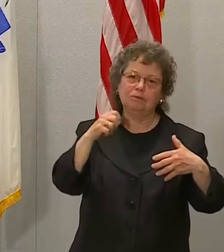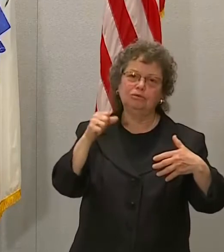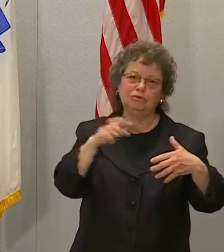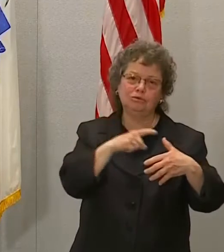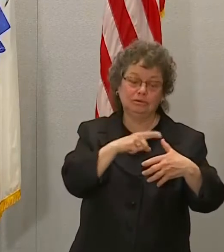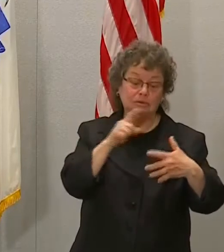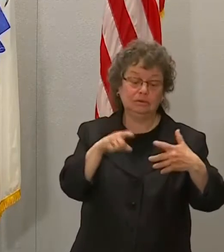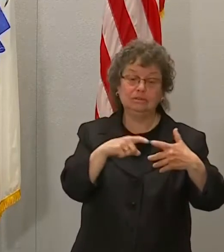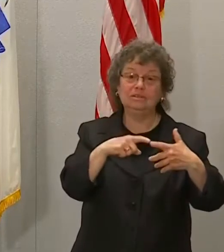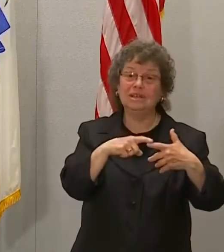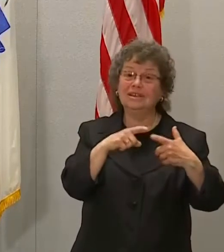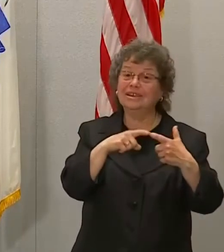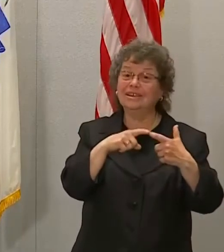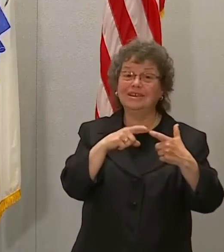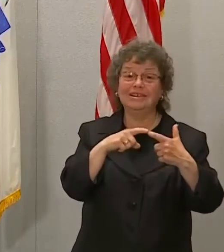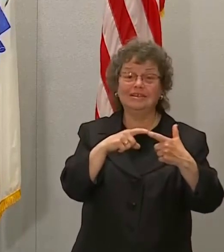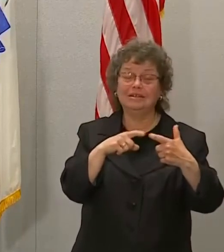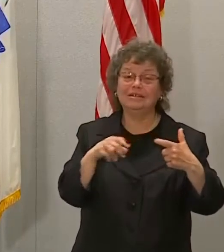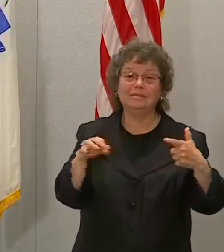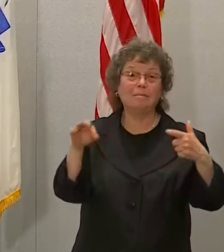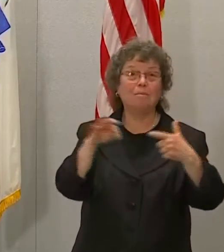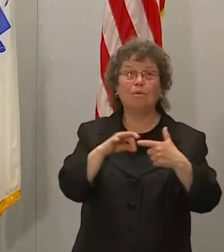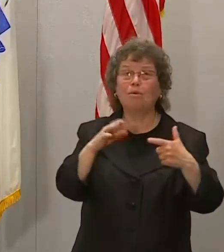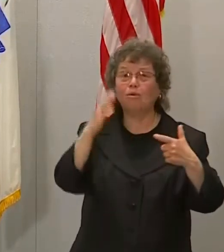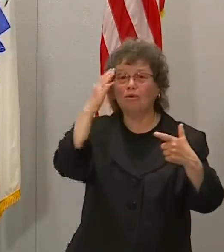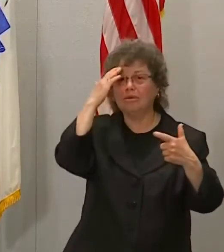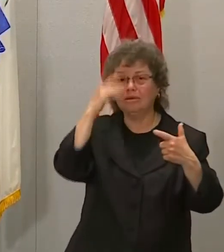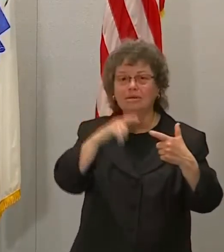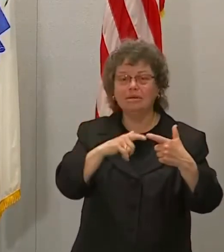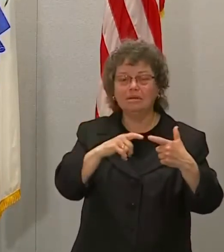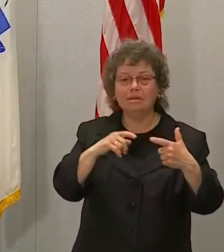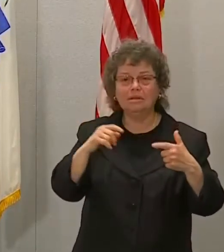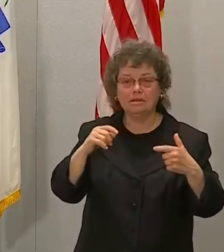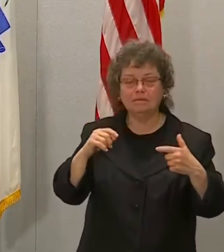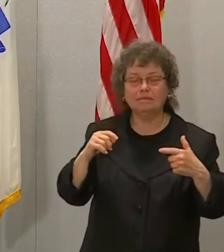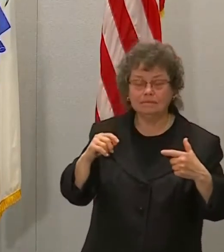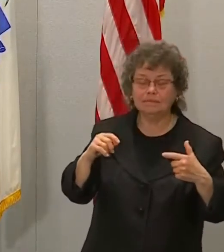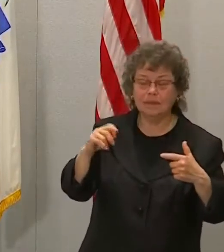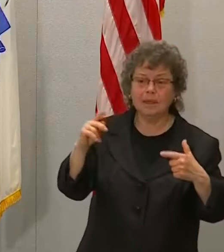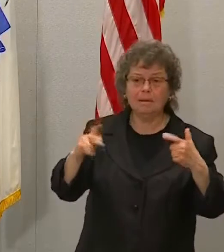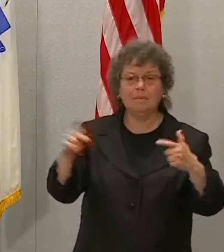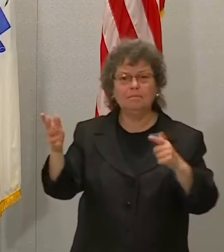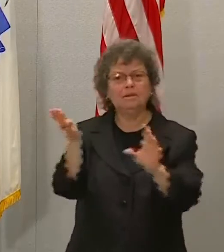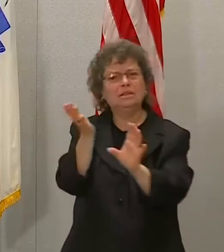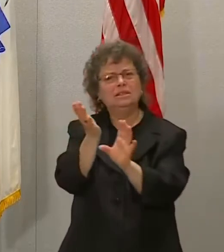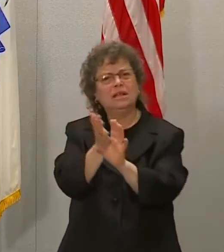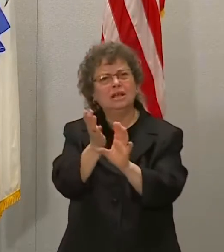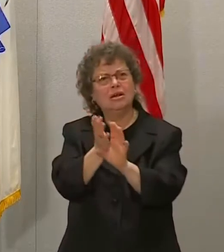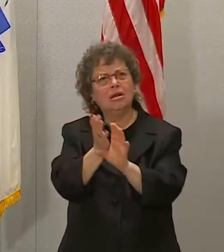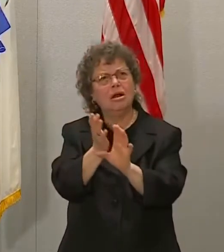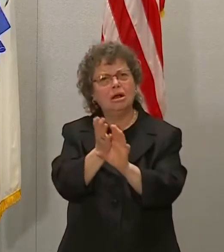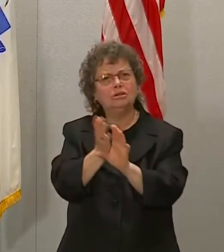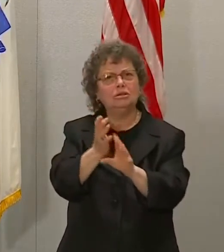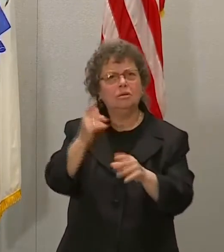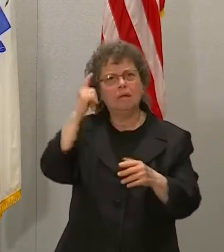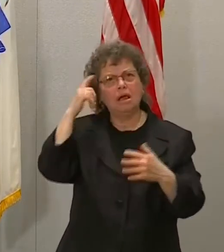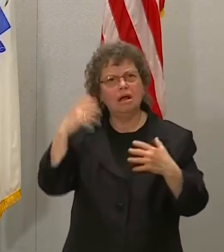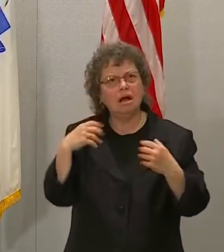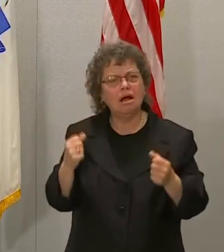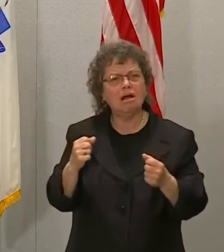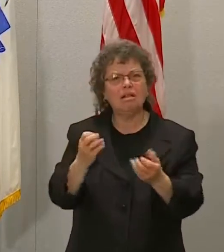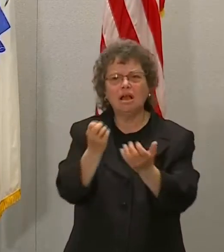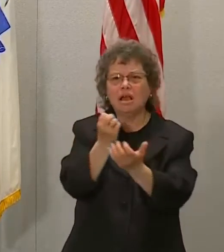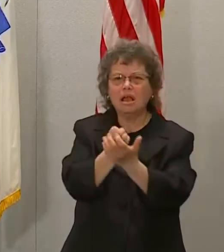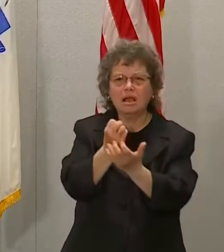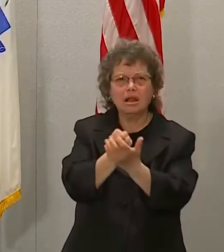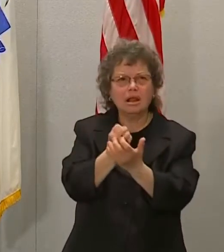is the mental health and psychological health and economic health of the